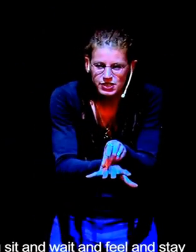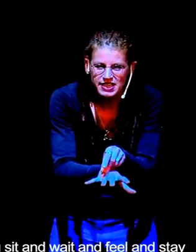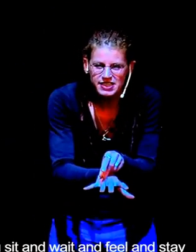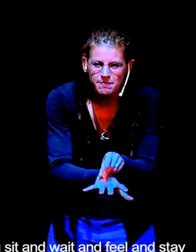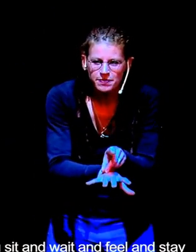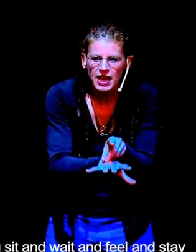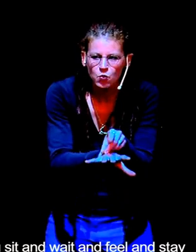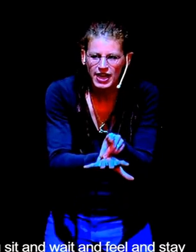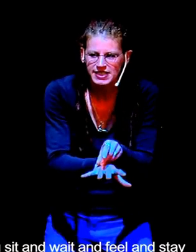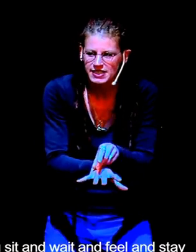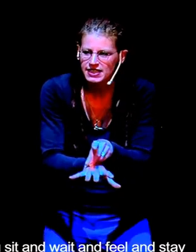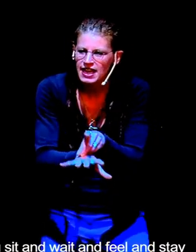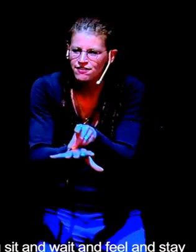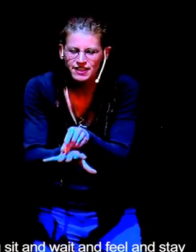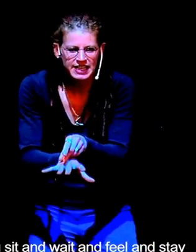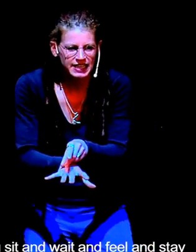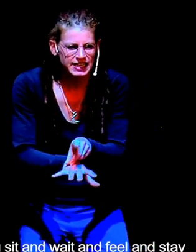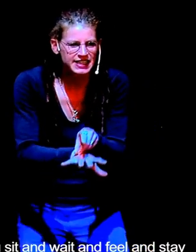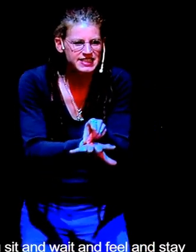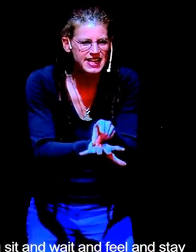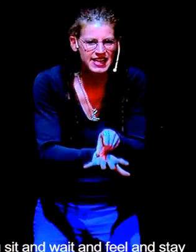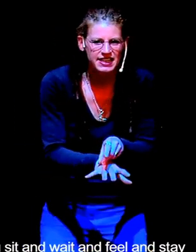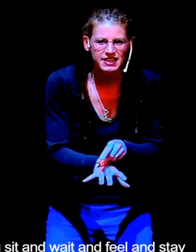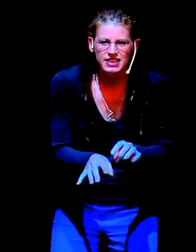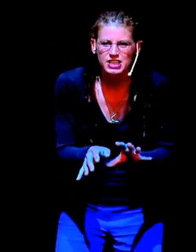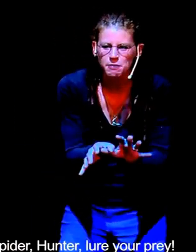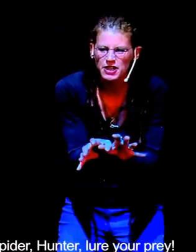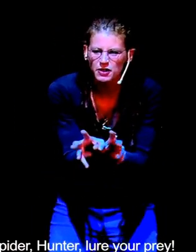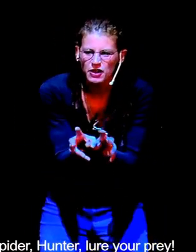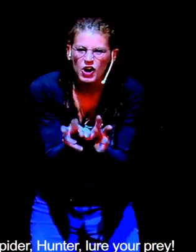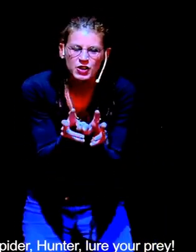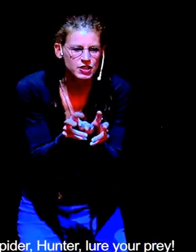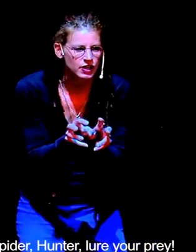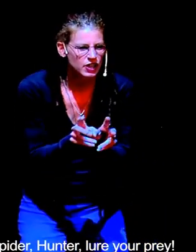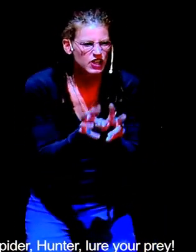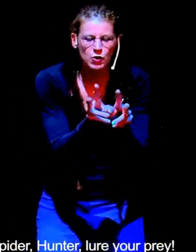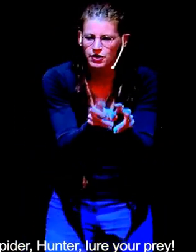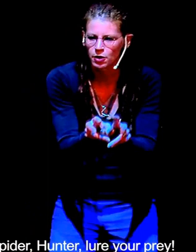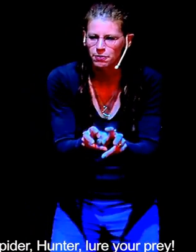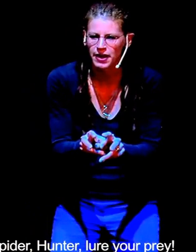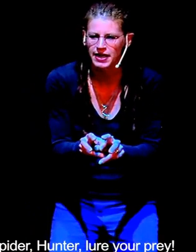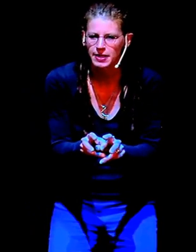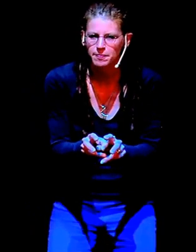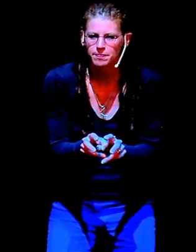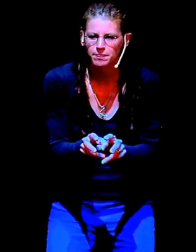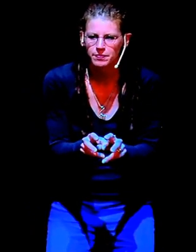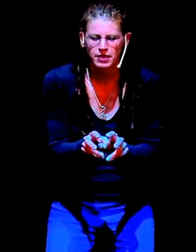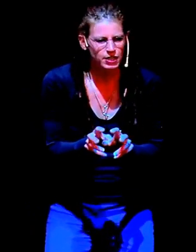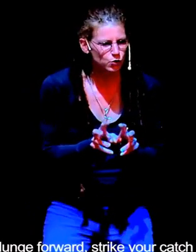You sit and wait and feel and stay, spider, hunter, lure your prey, You